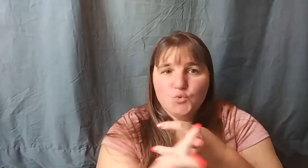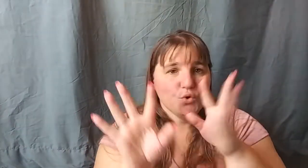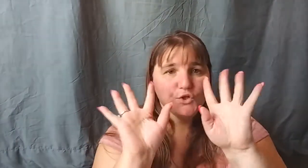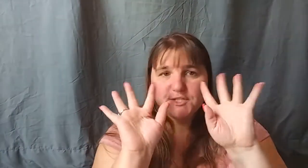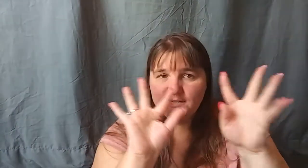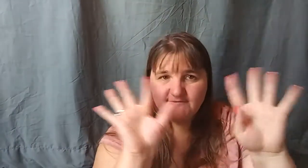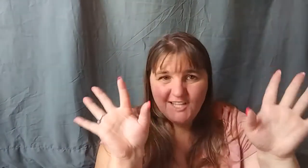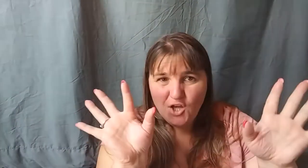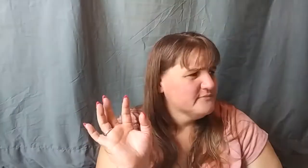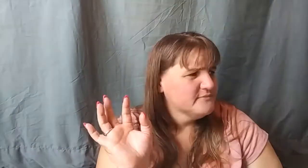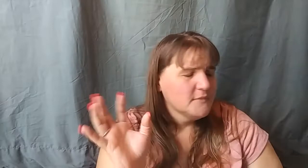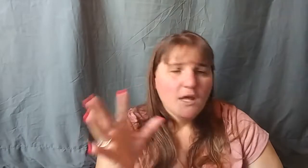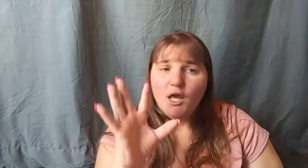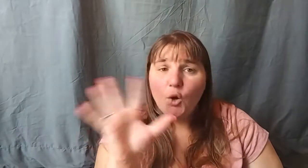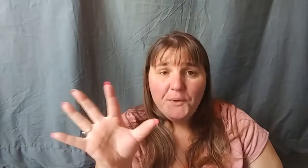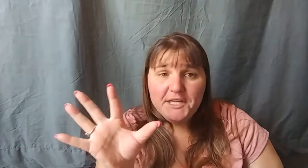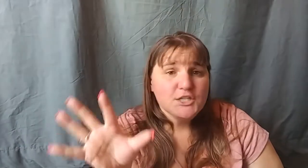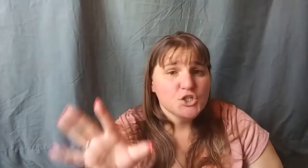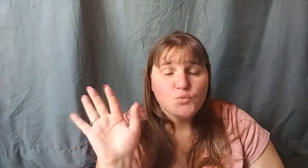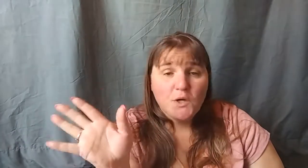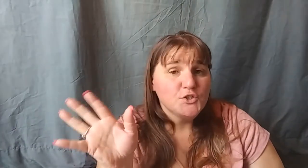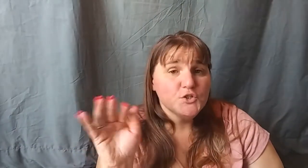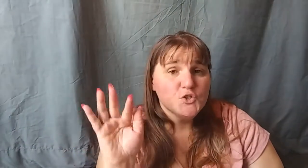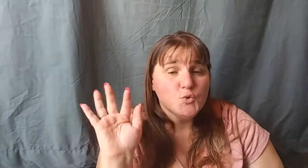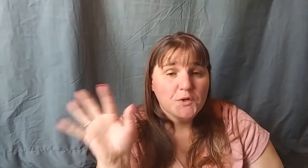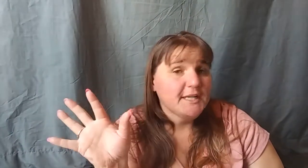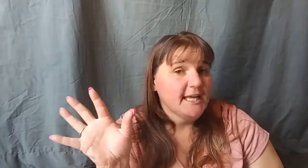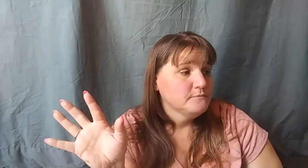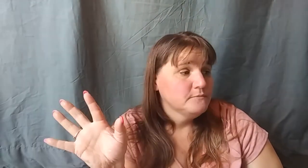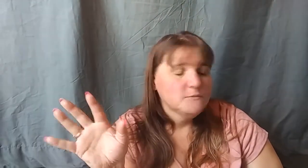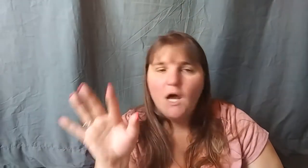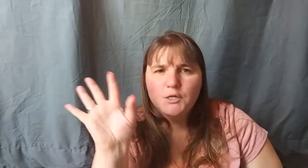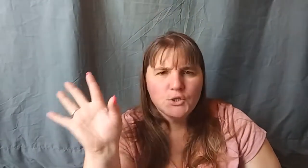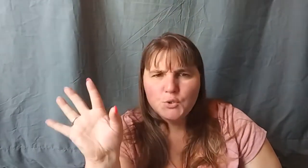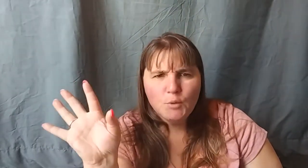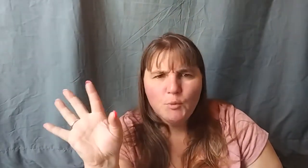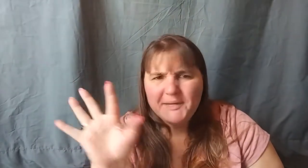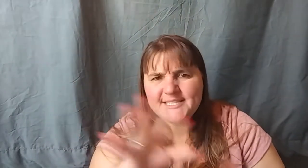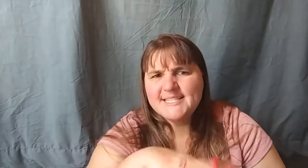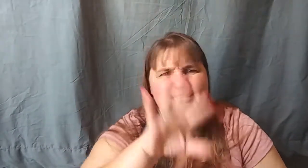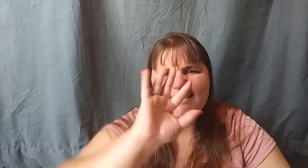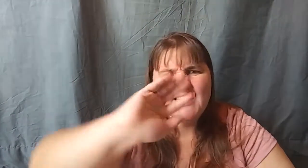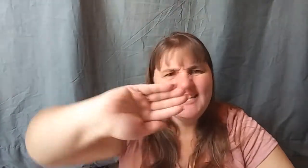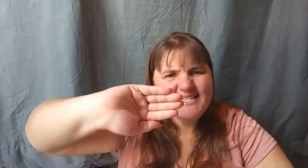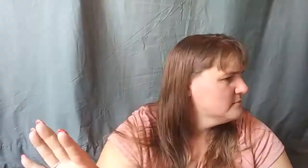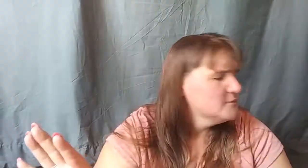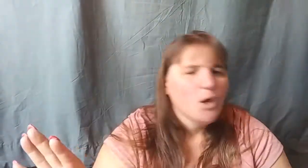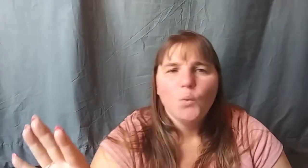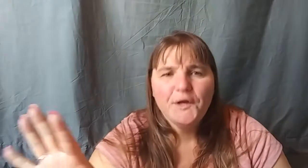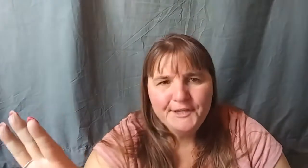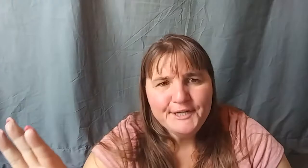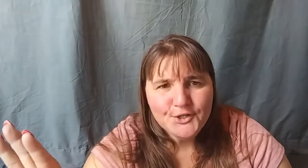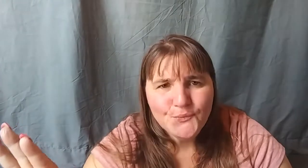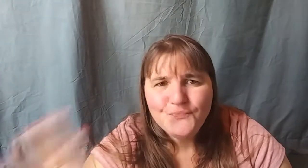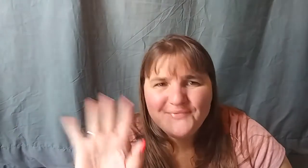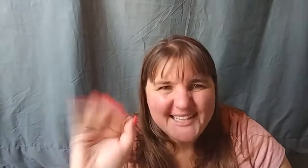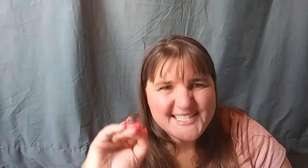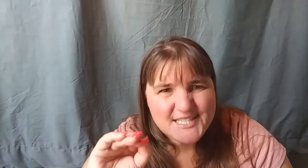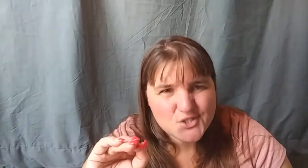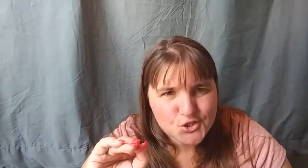all that. And we can just run to the store and get them on a normal basis. That is, well you know, that's easier said